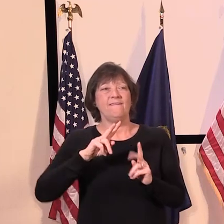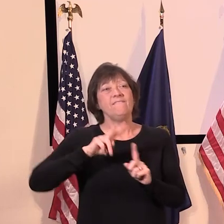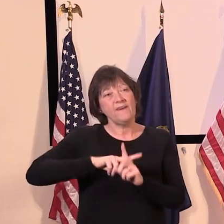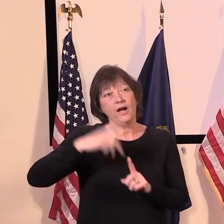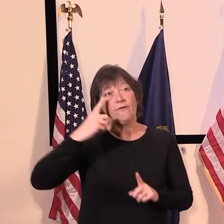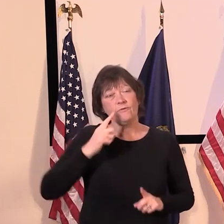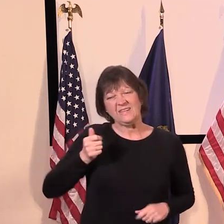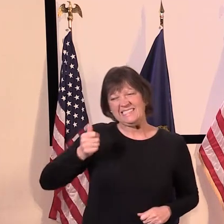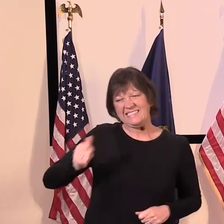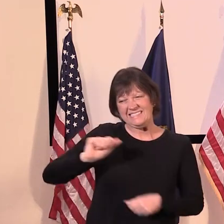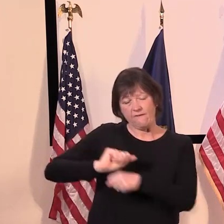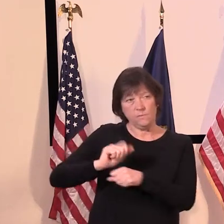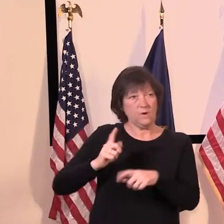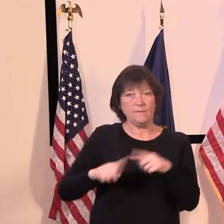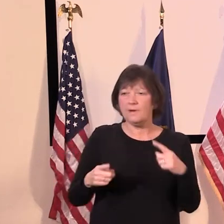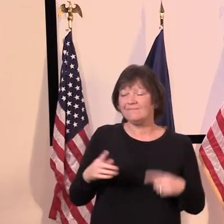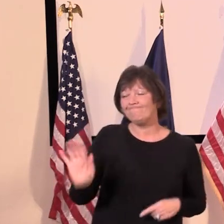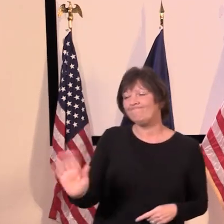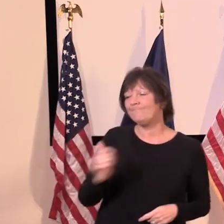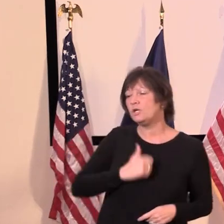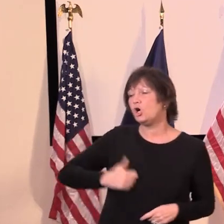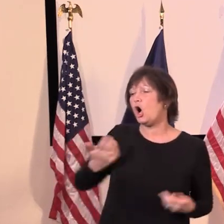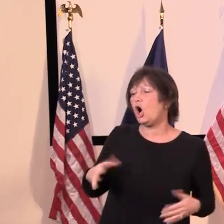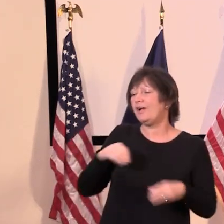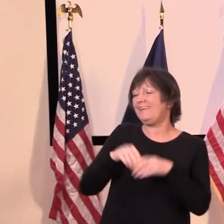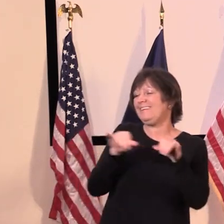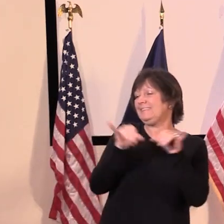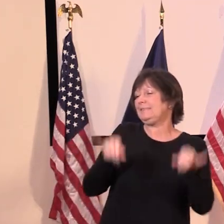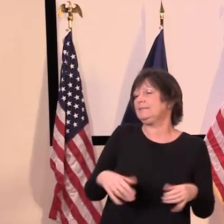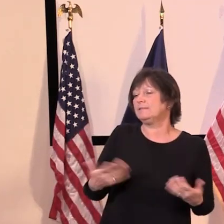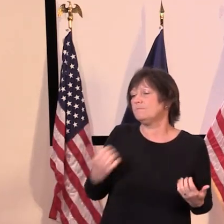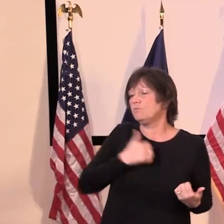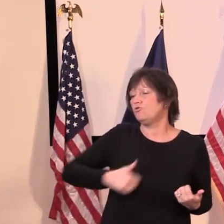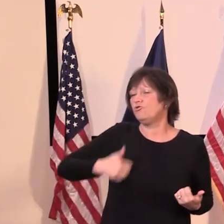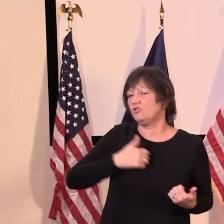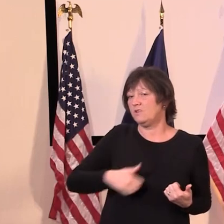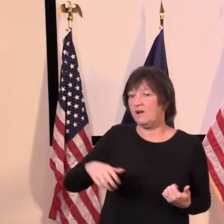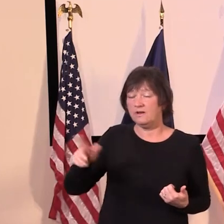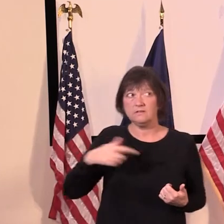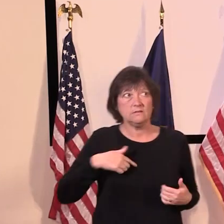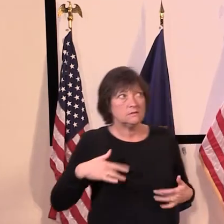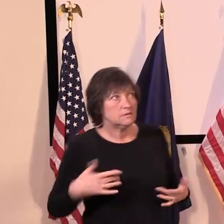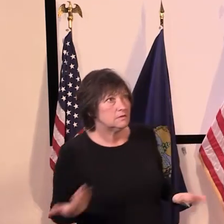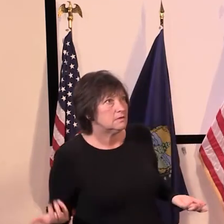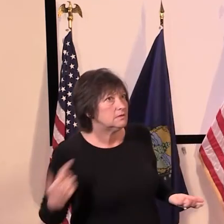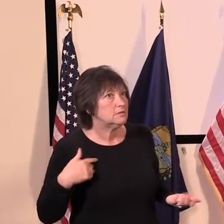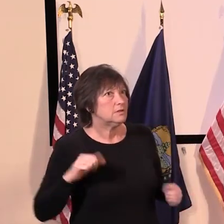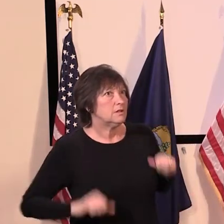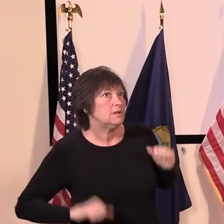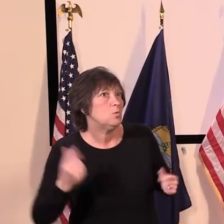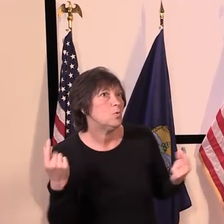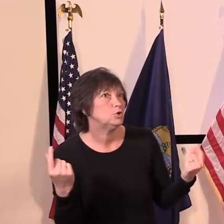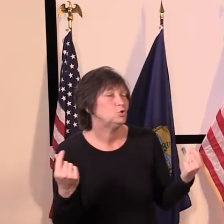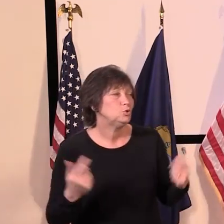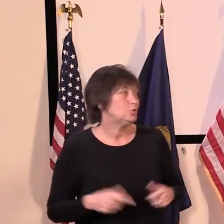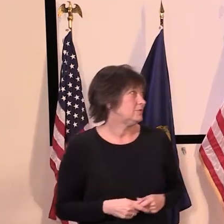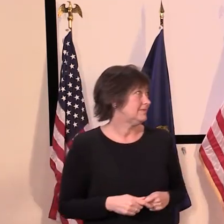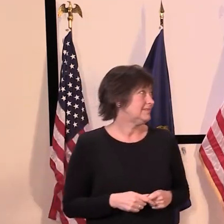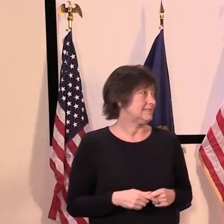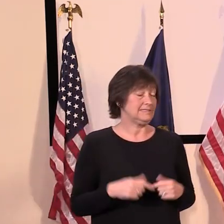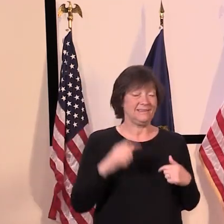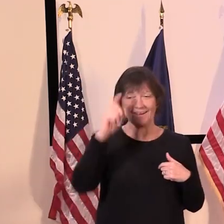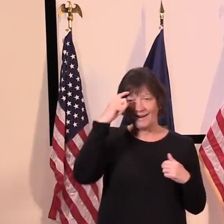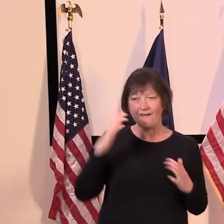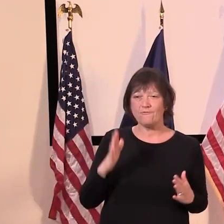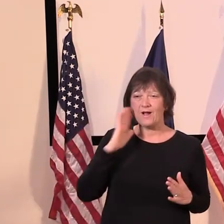they told that they're not allowed to because they're already in the system and they're having issues with that and just curious as to, you know, what they should do. I'm going to turn this